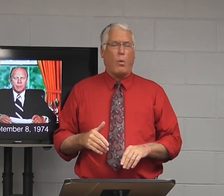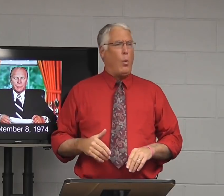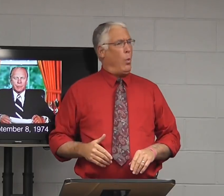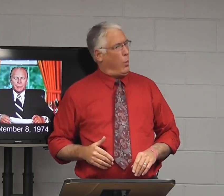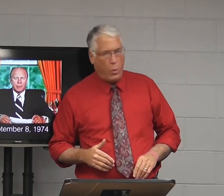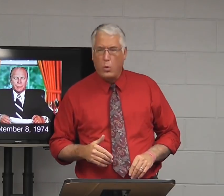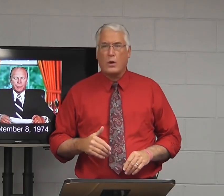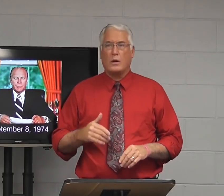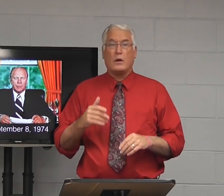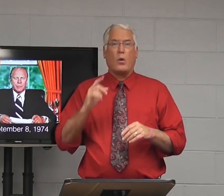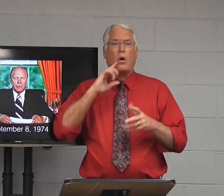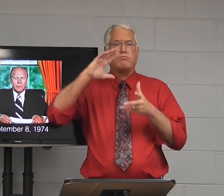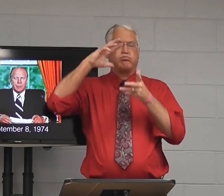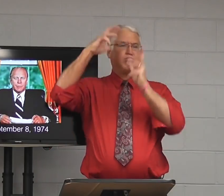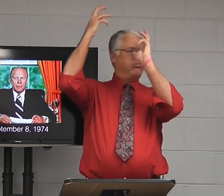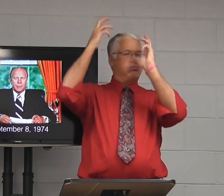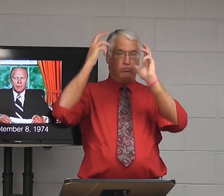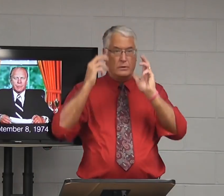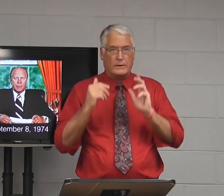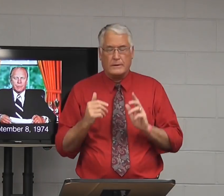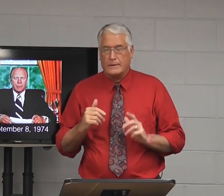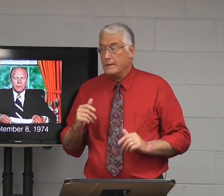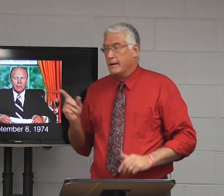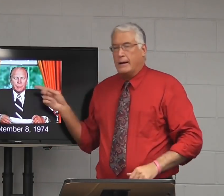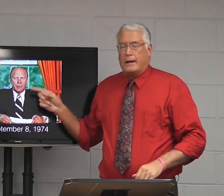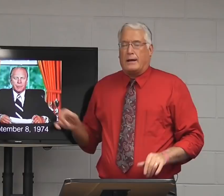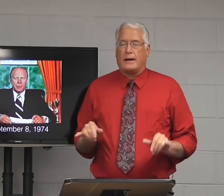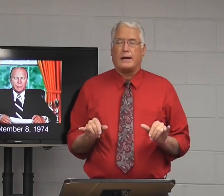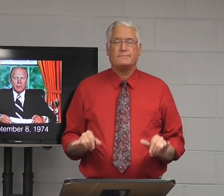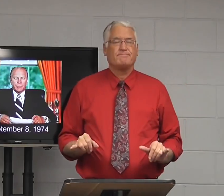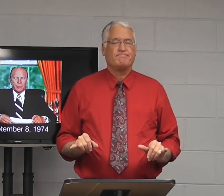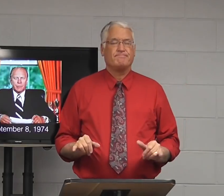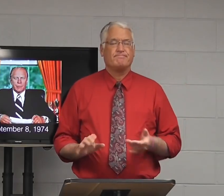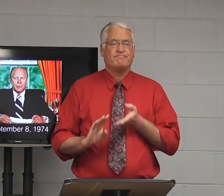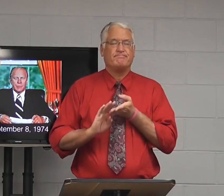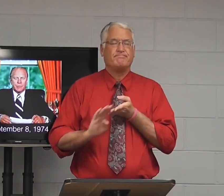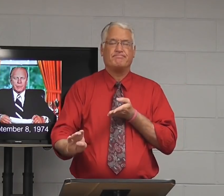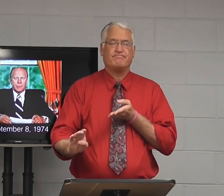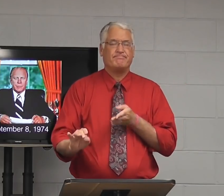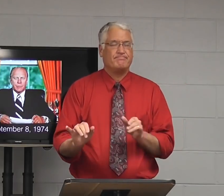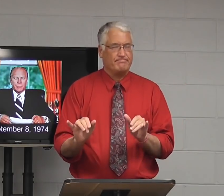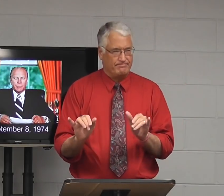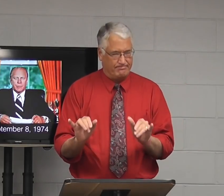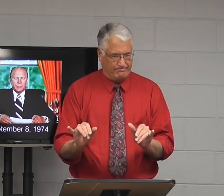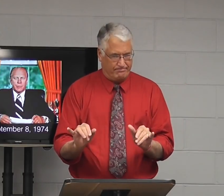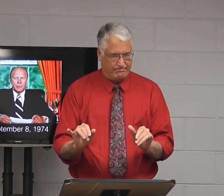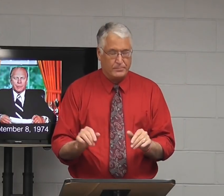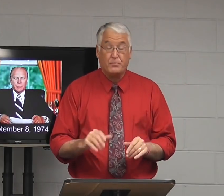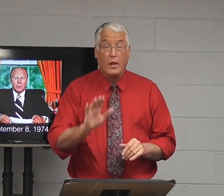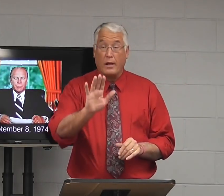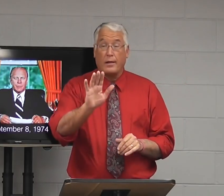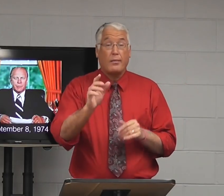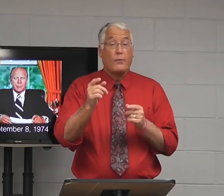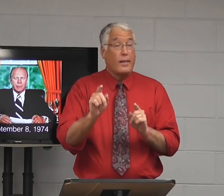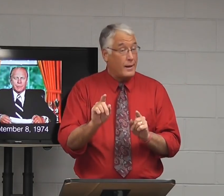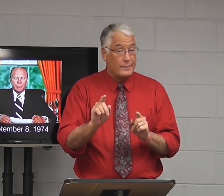had lied, he had covered up, and it really had caused turmoil. But he stayed firm and